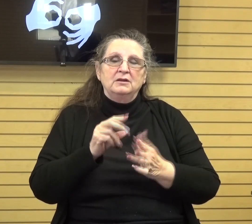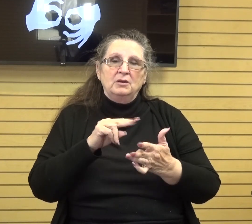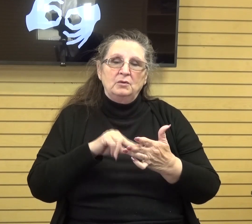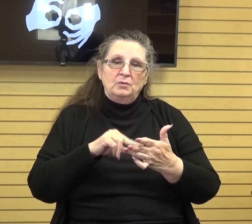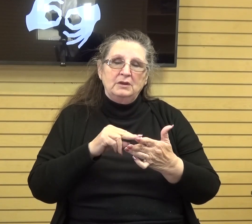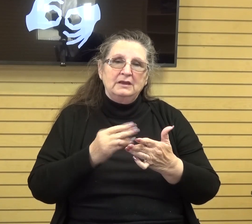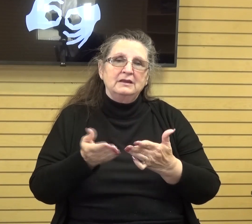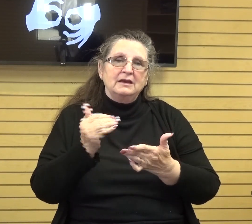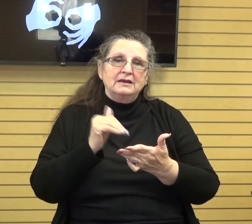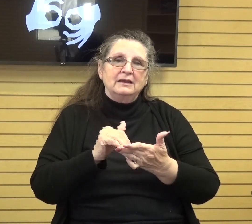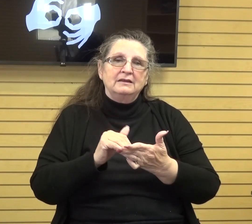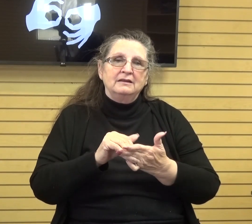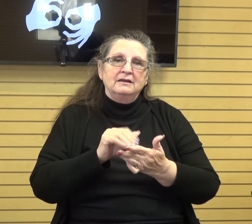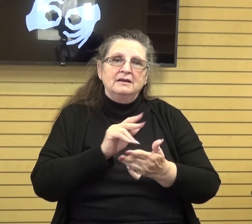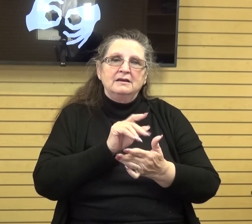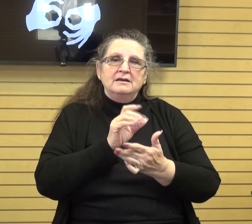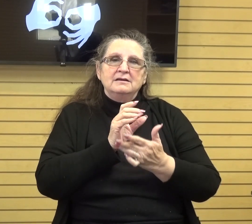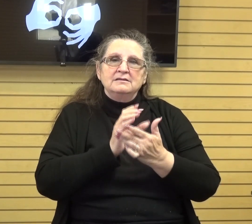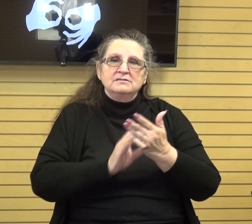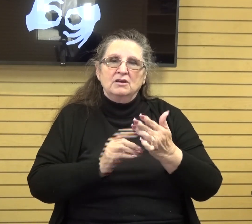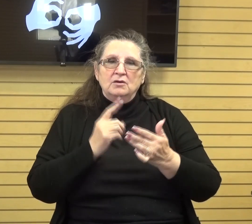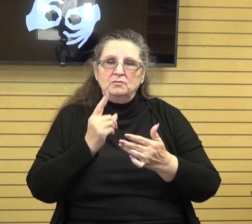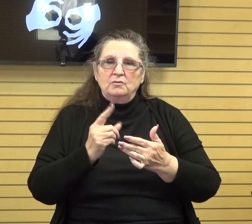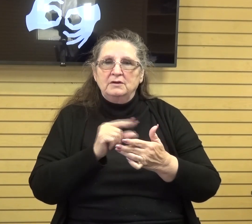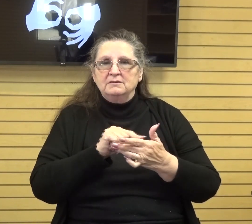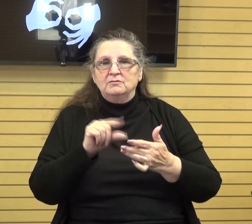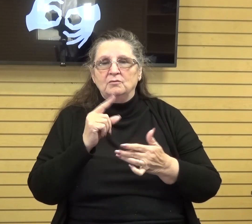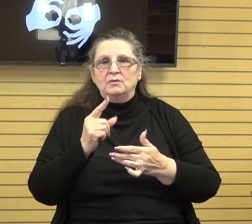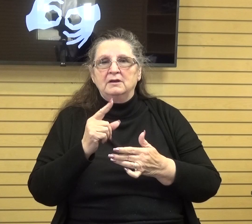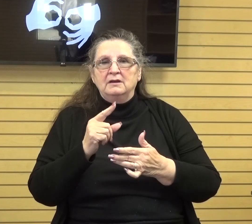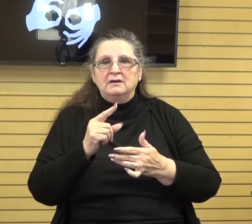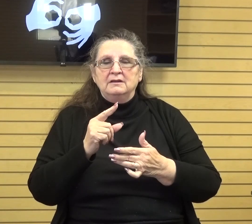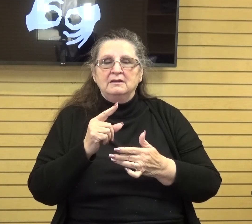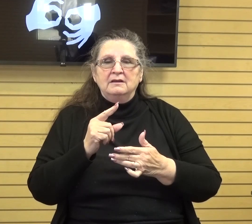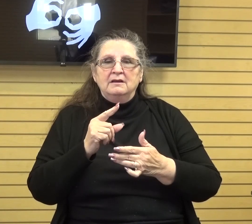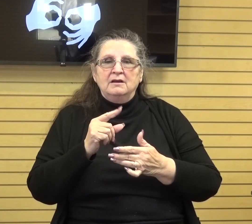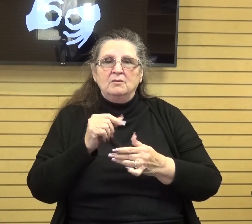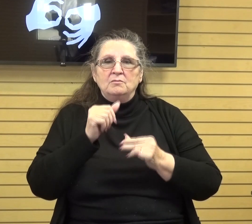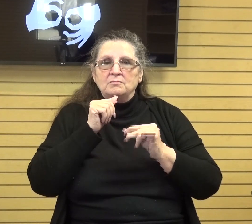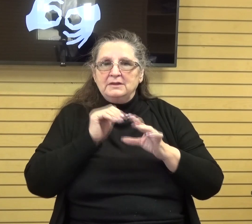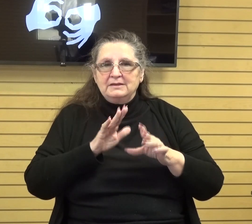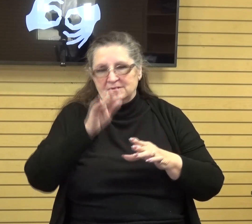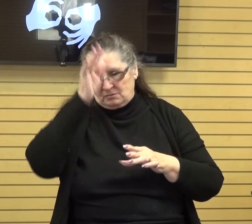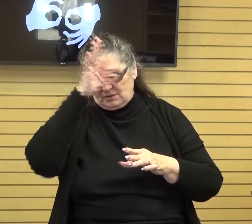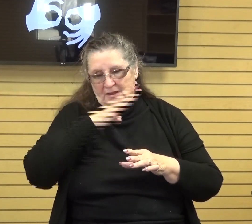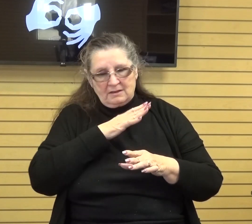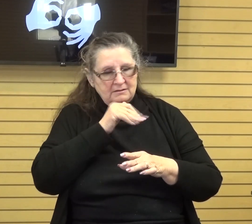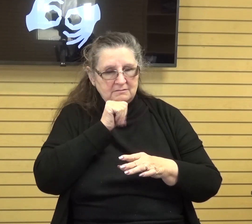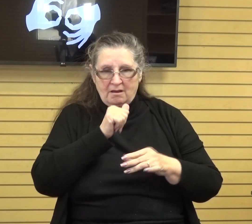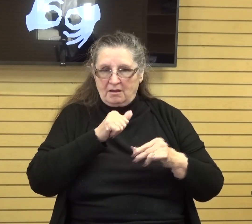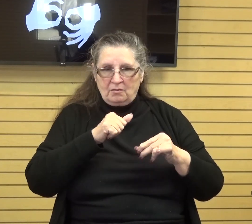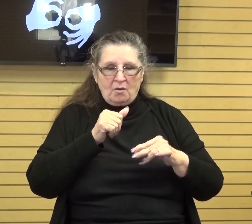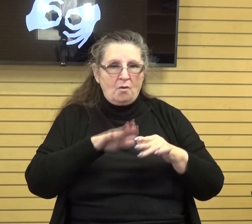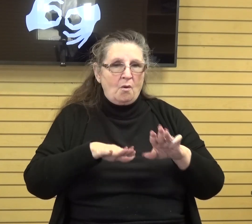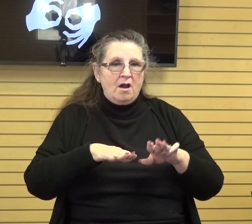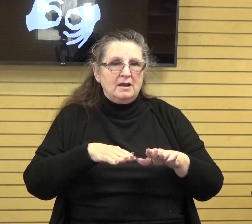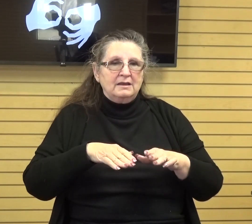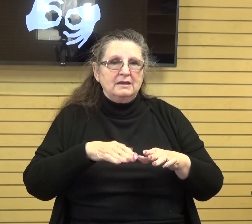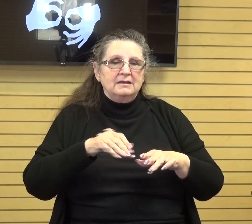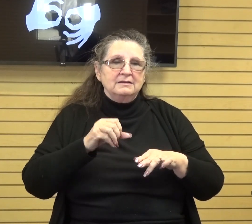said psalms 1 1 says blessed is the man who walks not in the counsel of the ungodly or stands in the path of